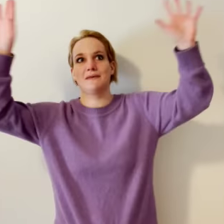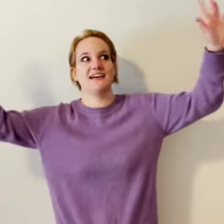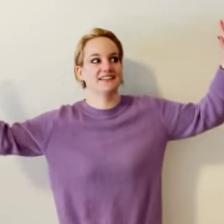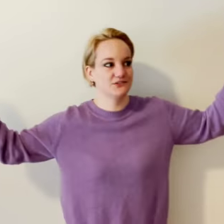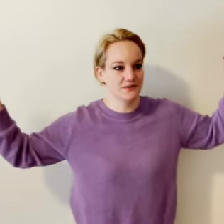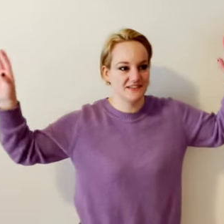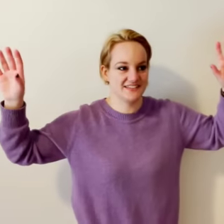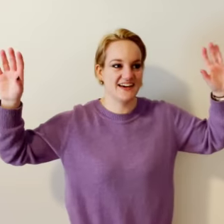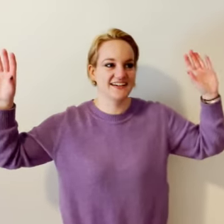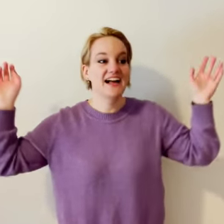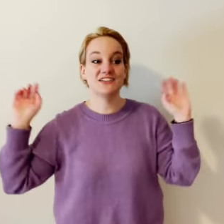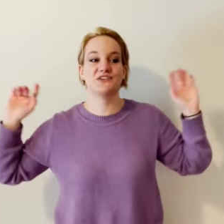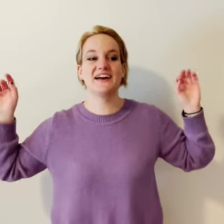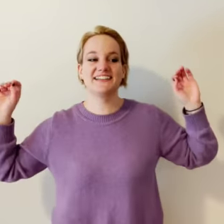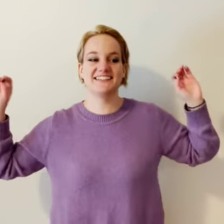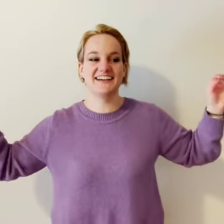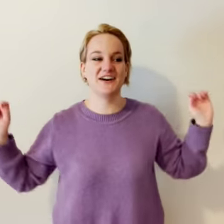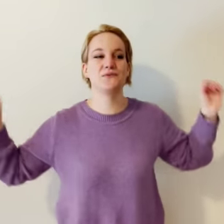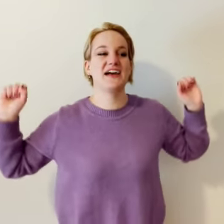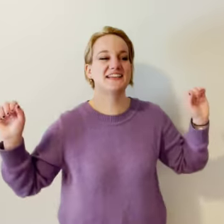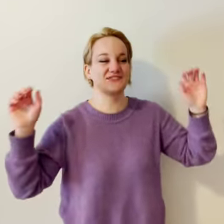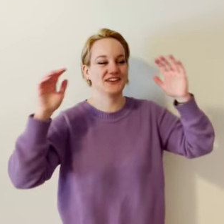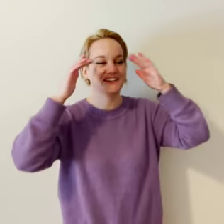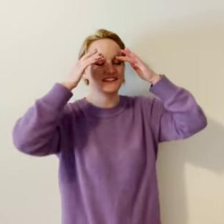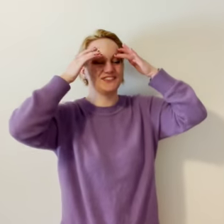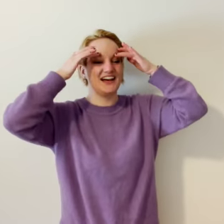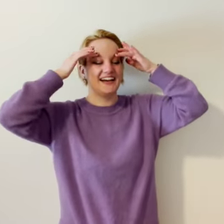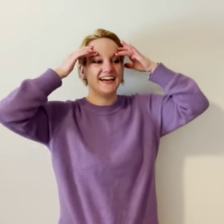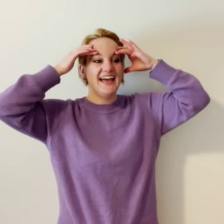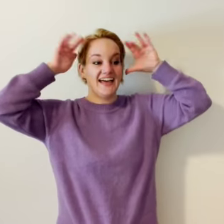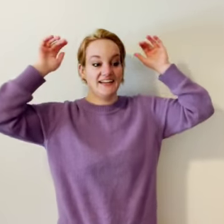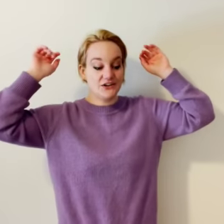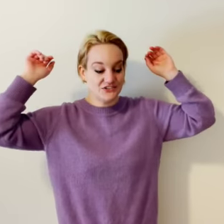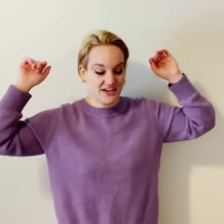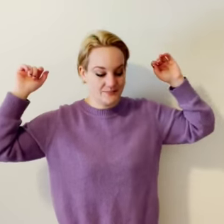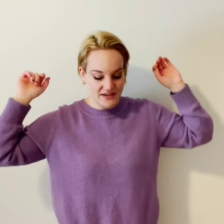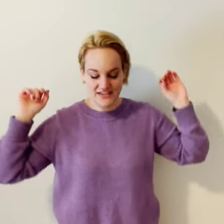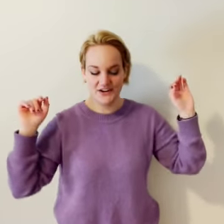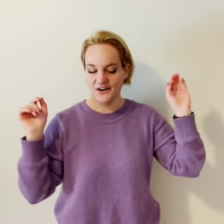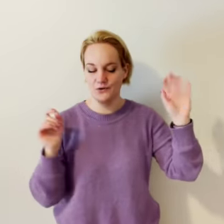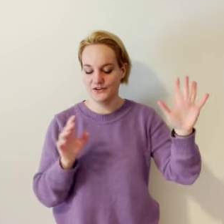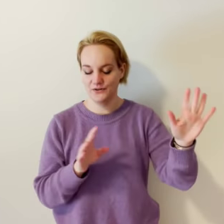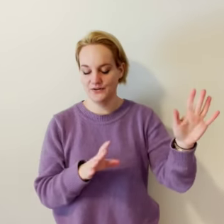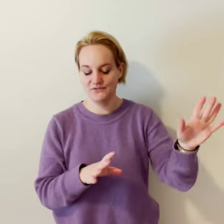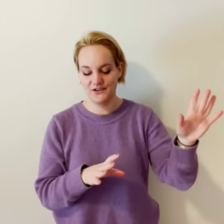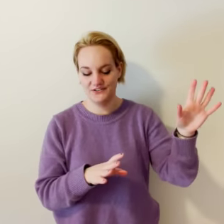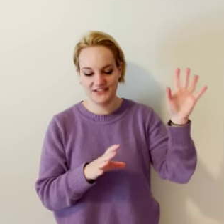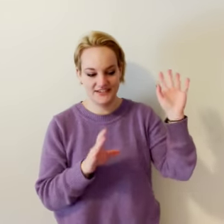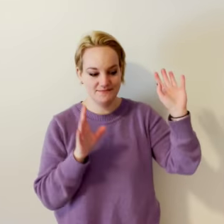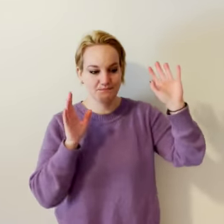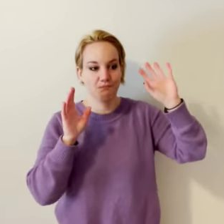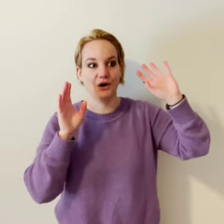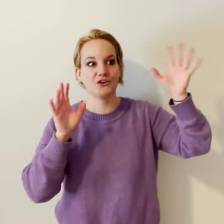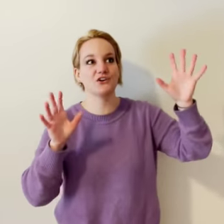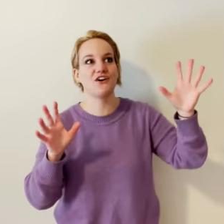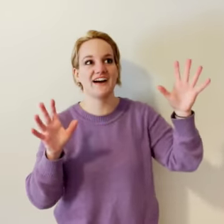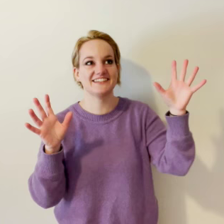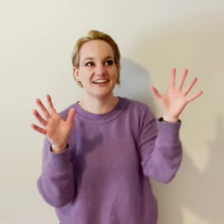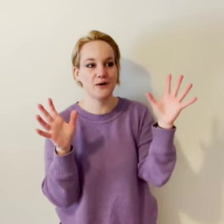madly sweep the sky so at his sight away his fellows fly and at our stamp here or nowhere one falls he murder cries and help